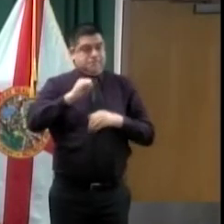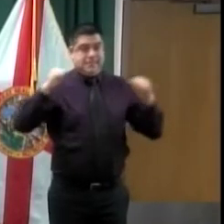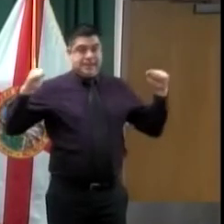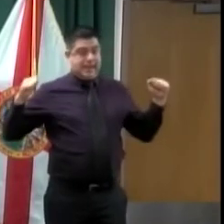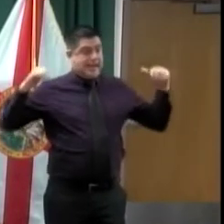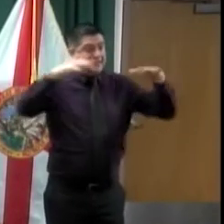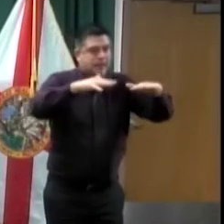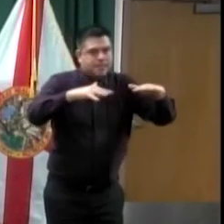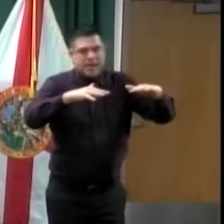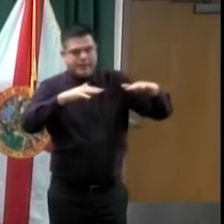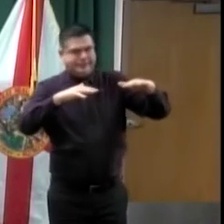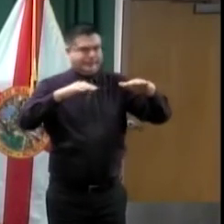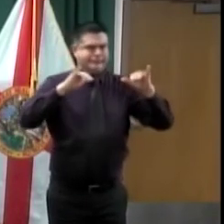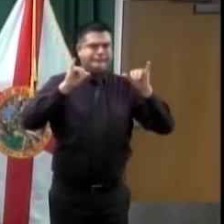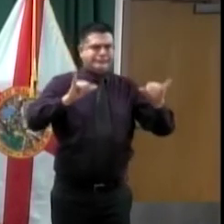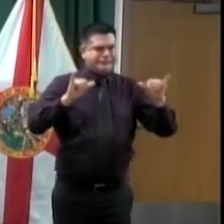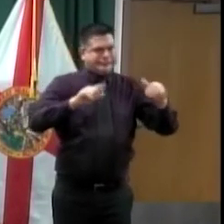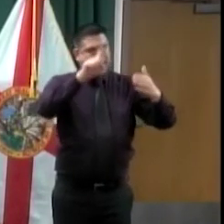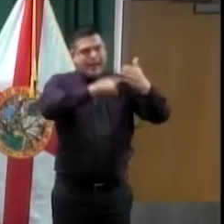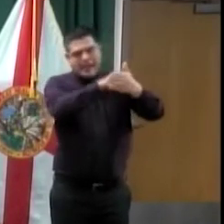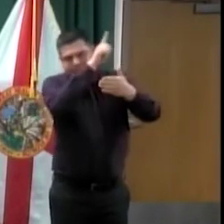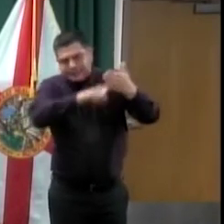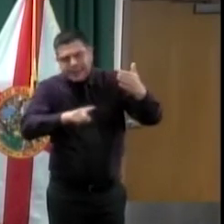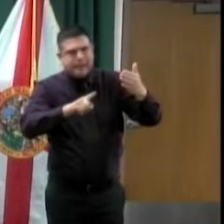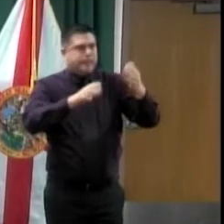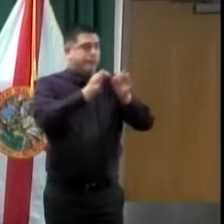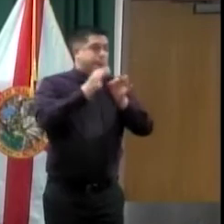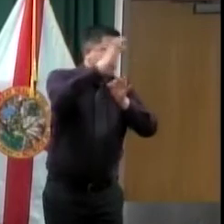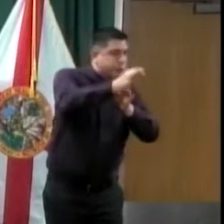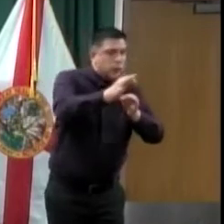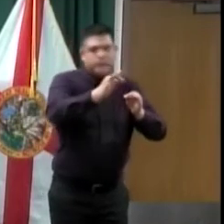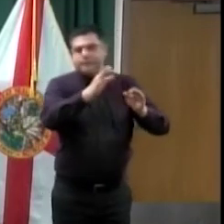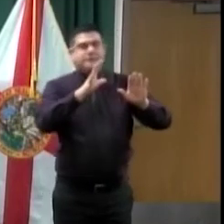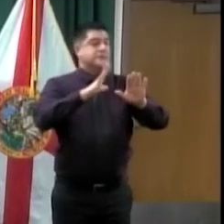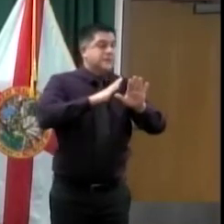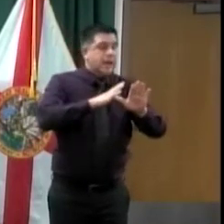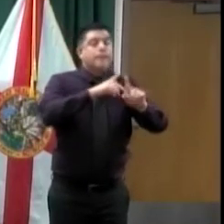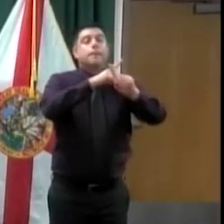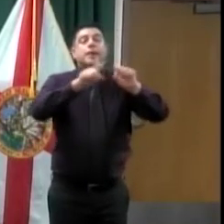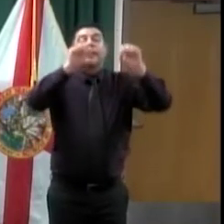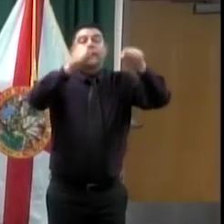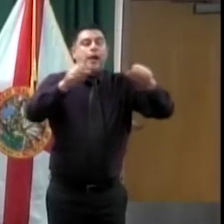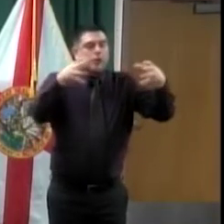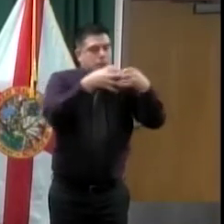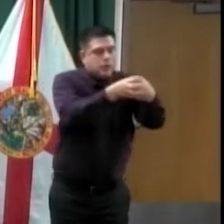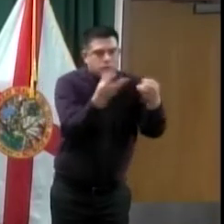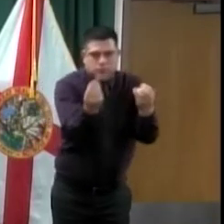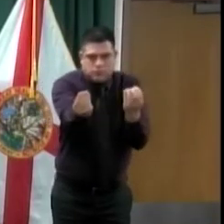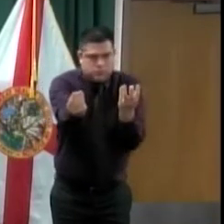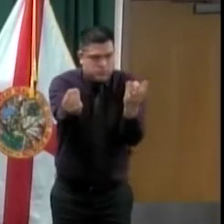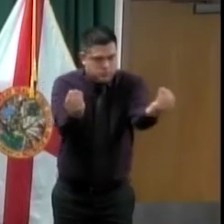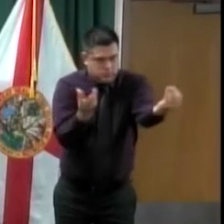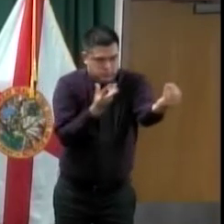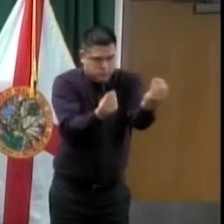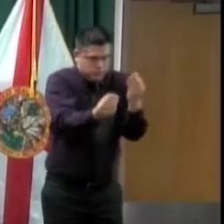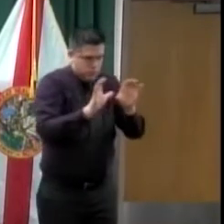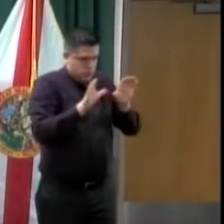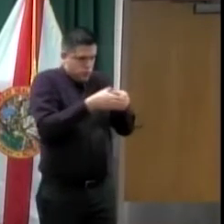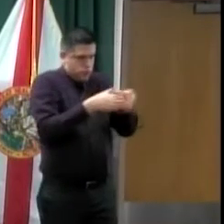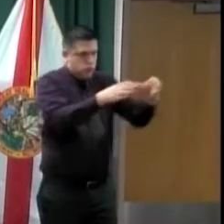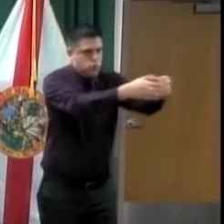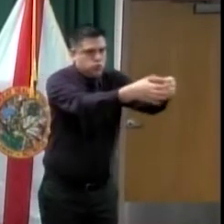smaller groups would be 10 or less people. We are saying that if you have those groups and those meetings, that you